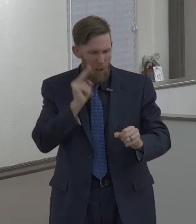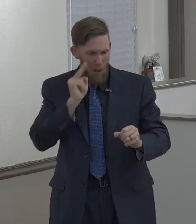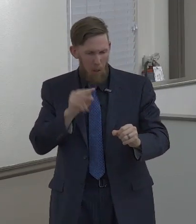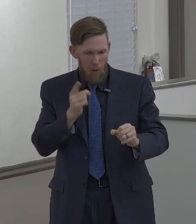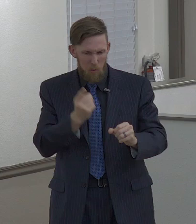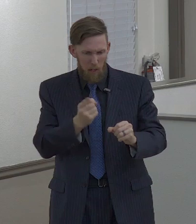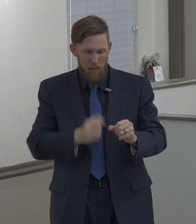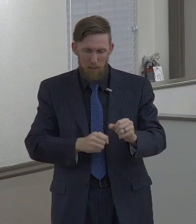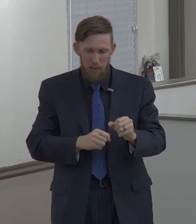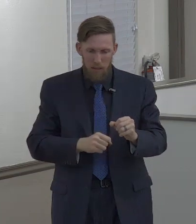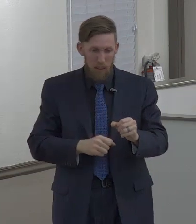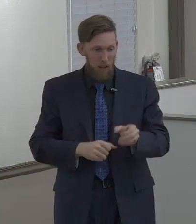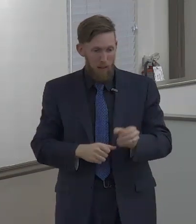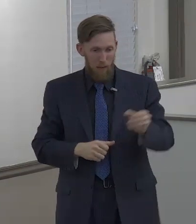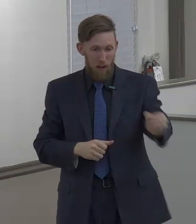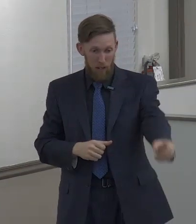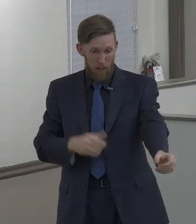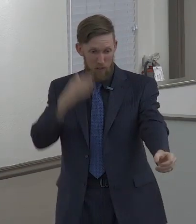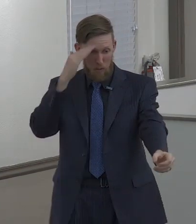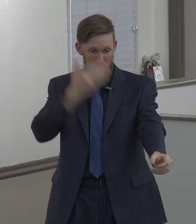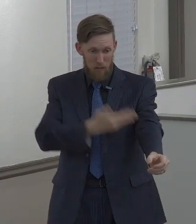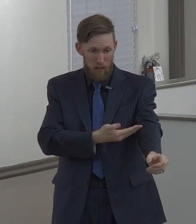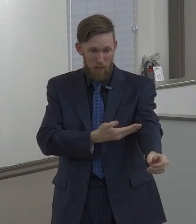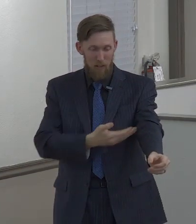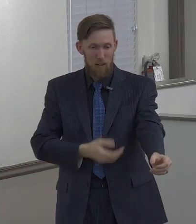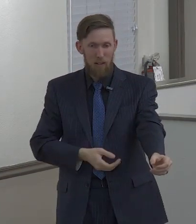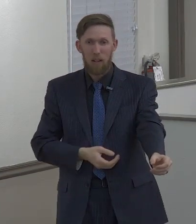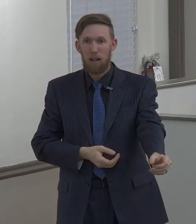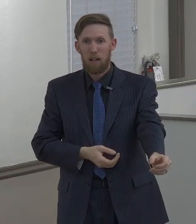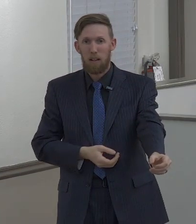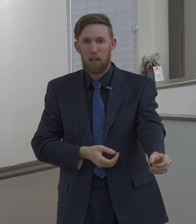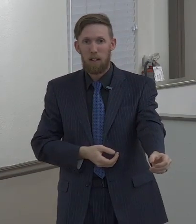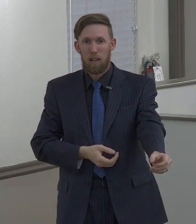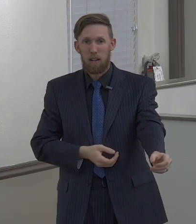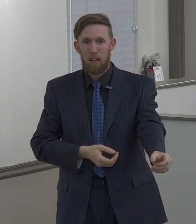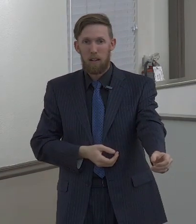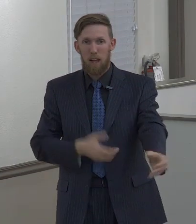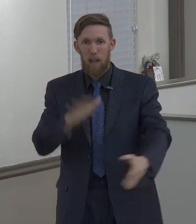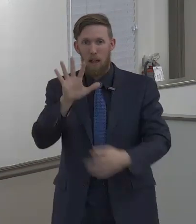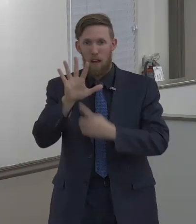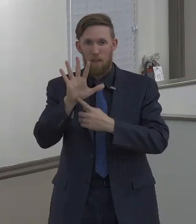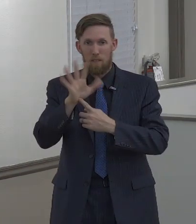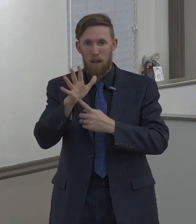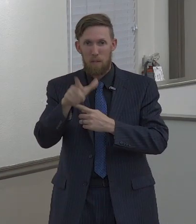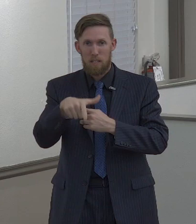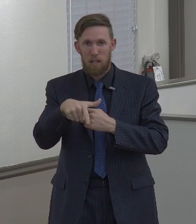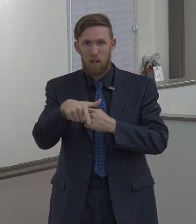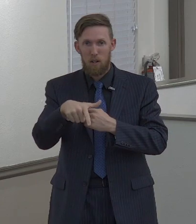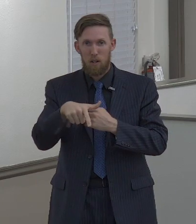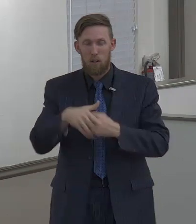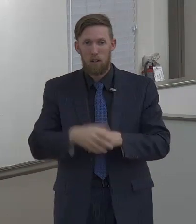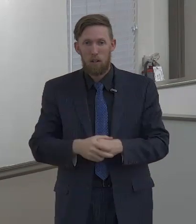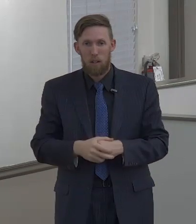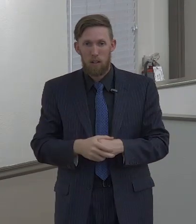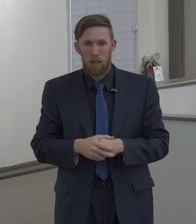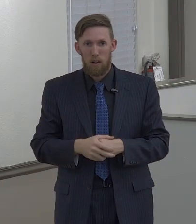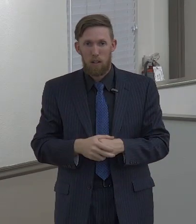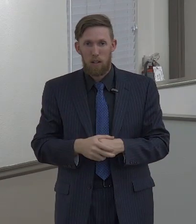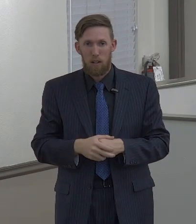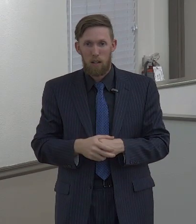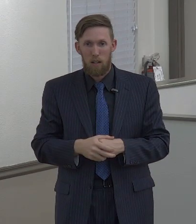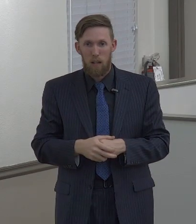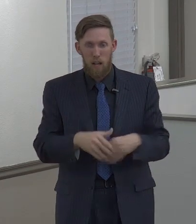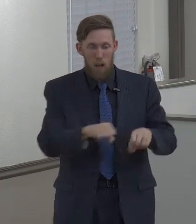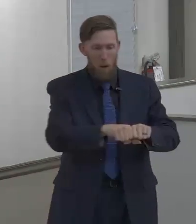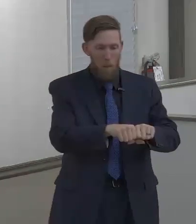instructions, did everything he was supposed to do. So, gives it to his son, five minutes of playing